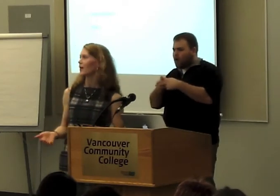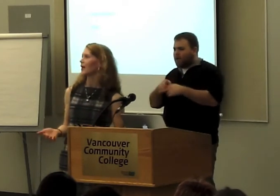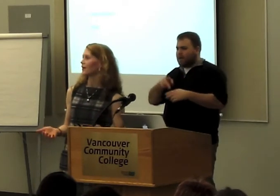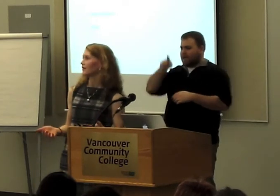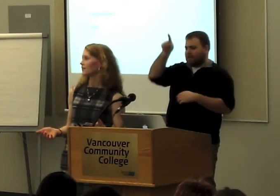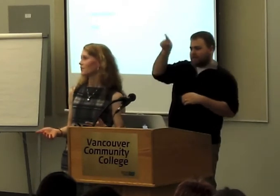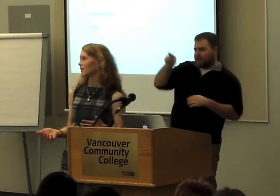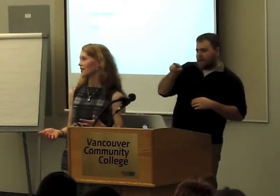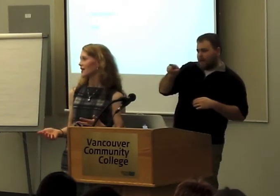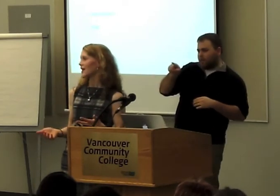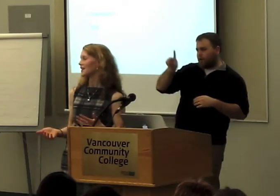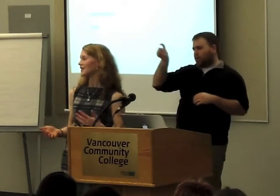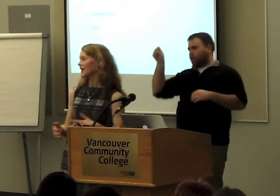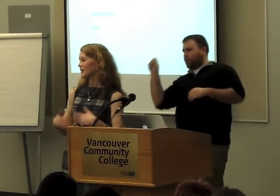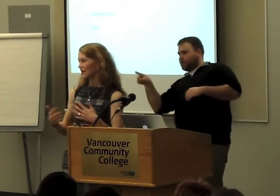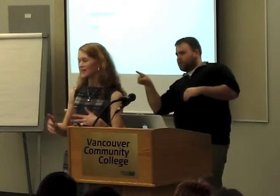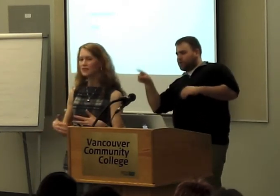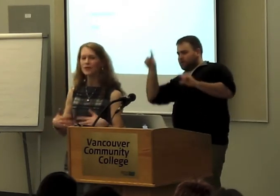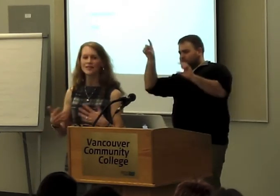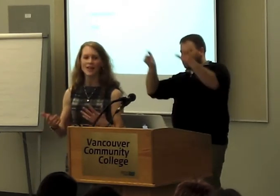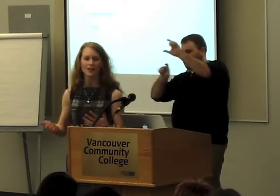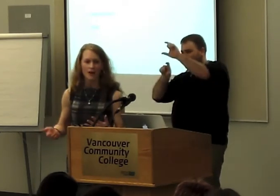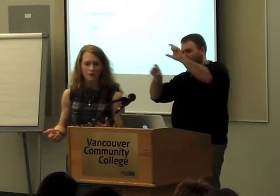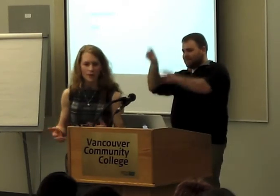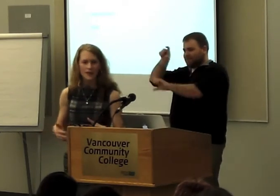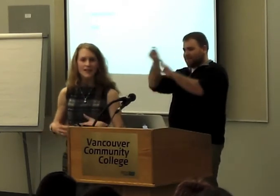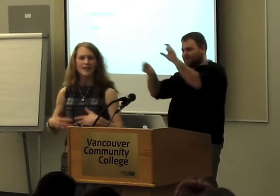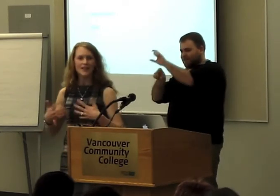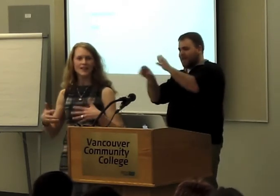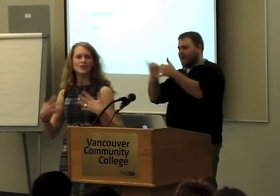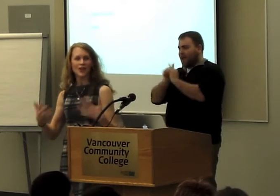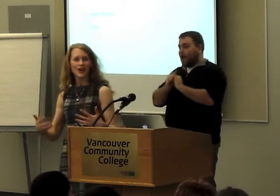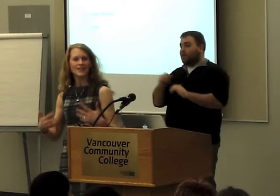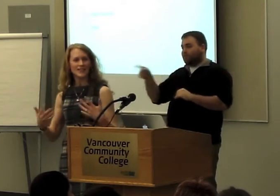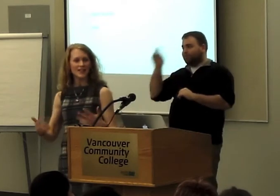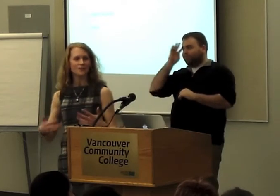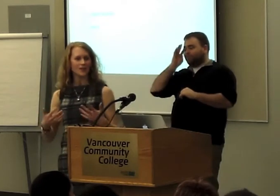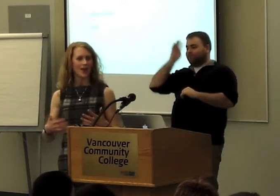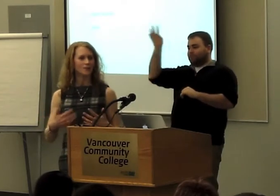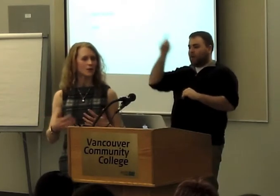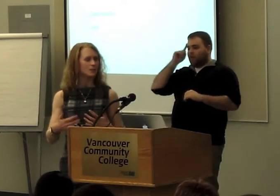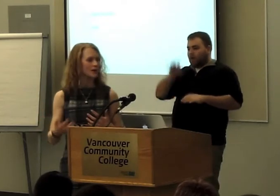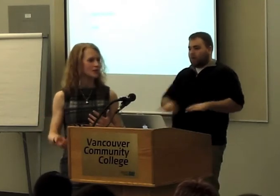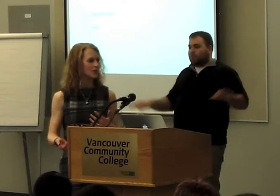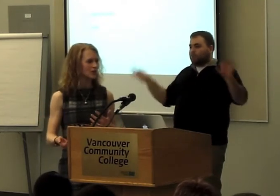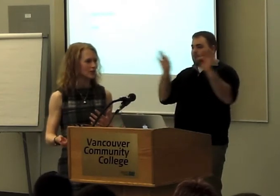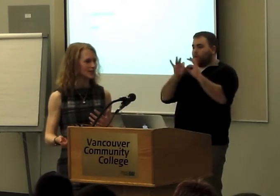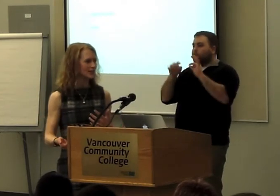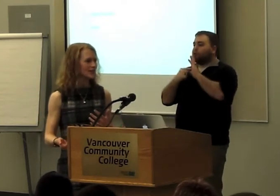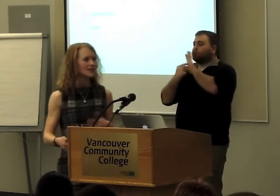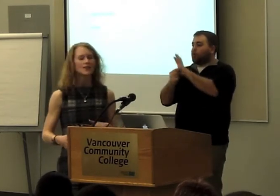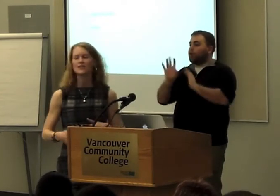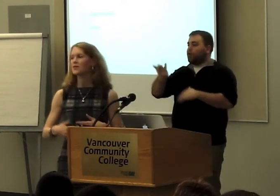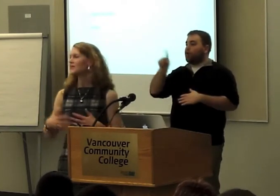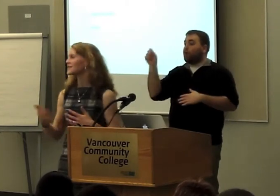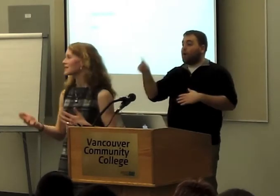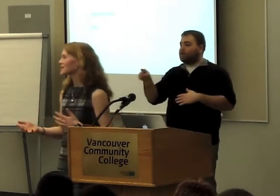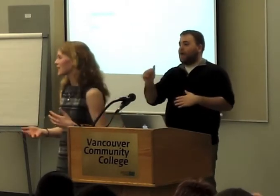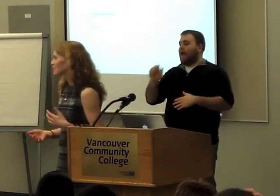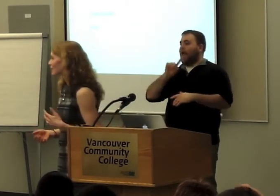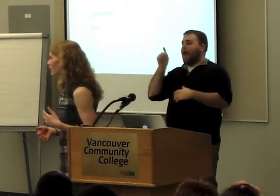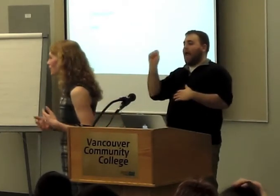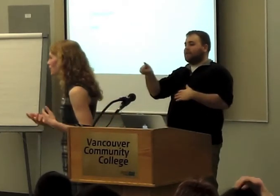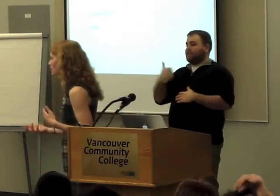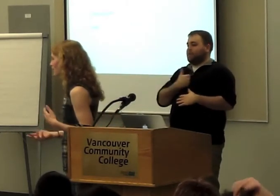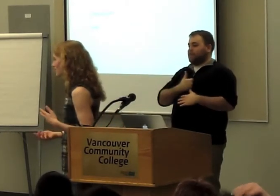intero-bang. And anyway, it didn't really take off, but he saw the need for that form of punctuation. So this